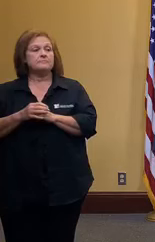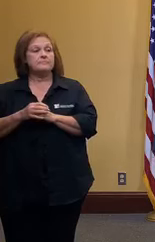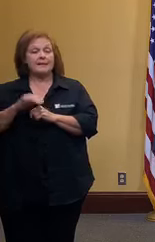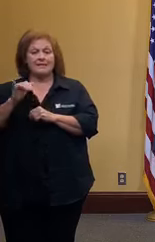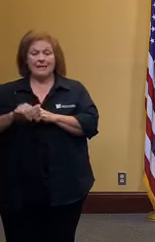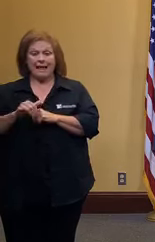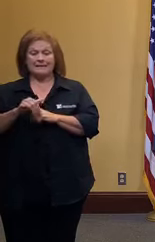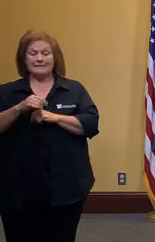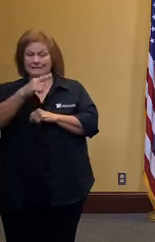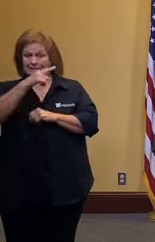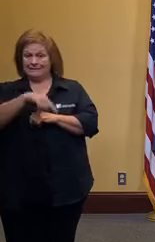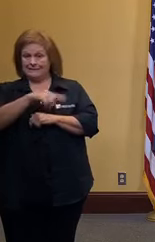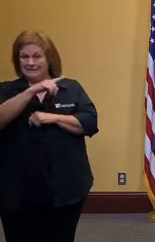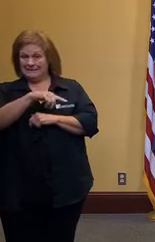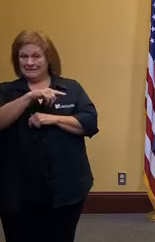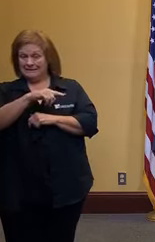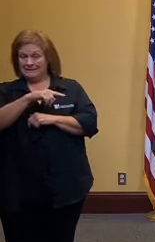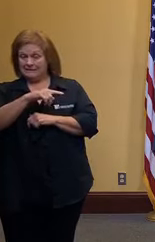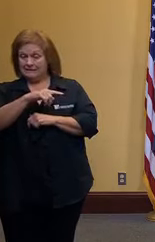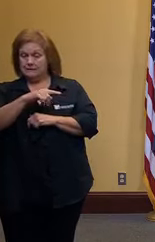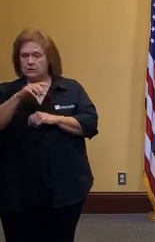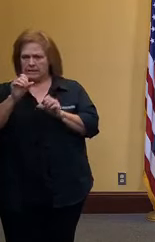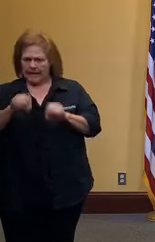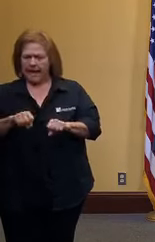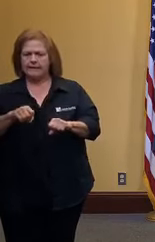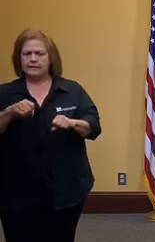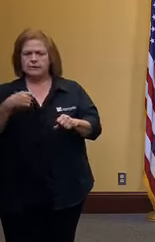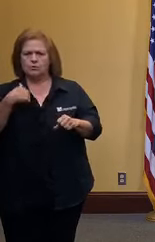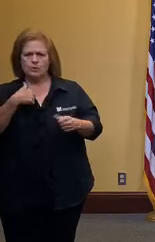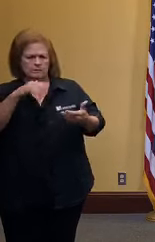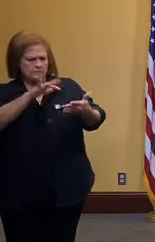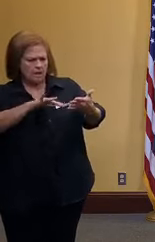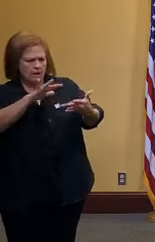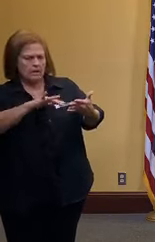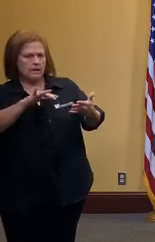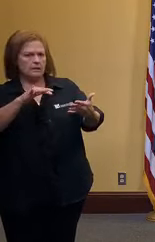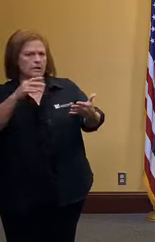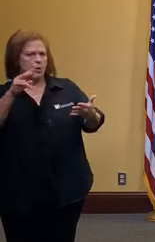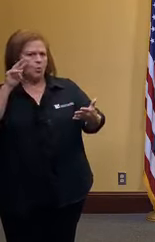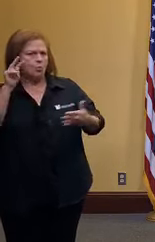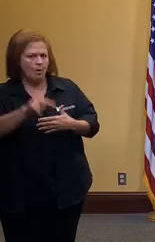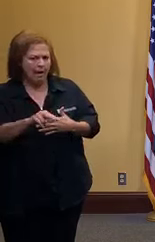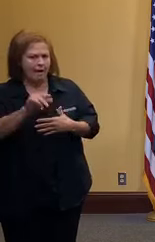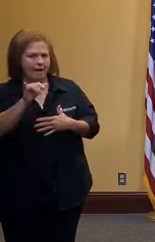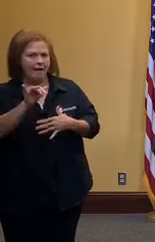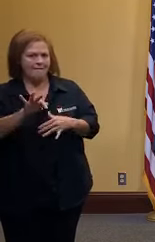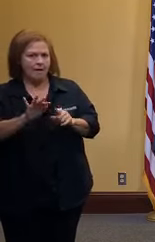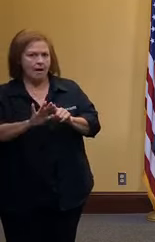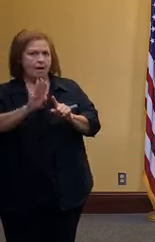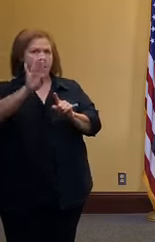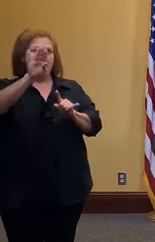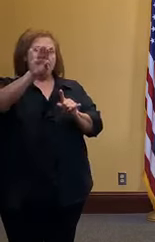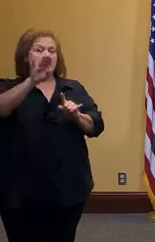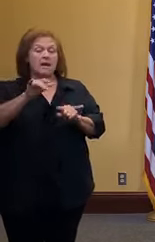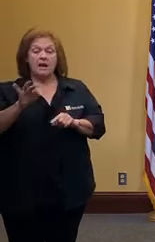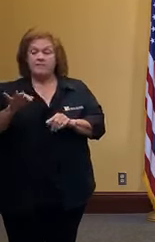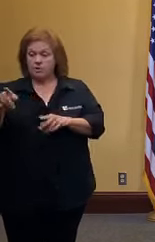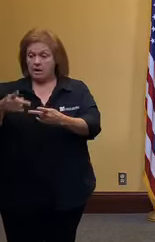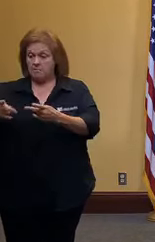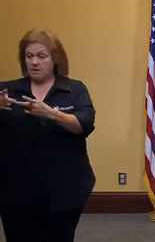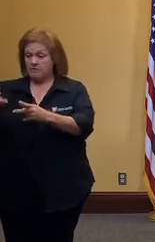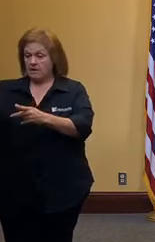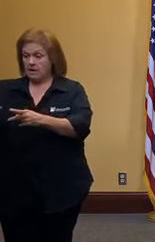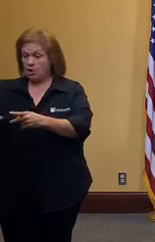this is the mechanism that we can quickly identify any spike in cases if you are a region that's not testing enough you will